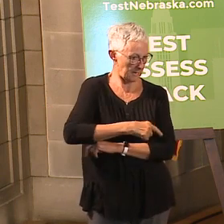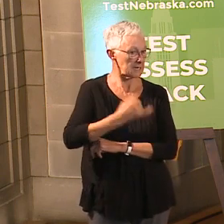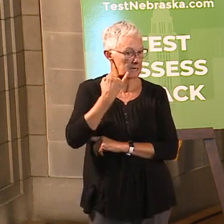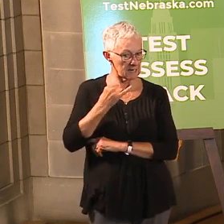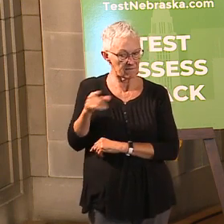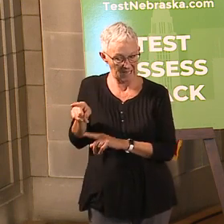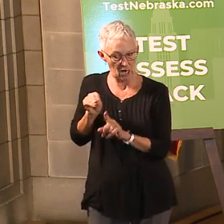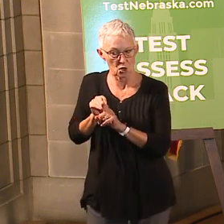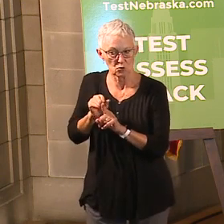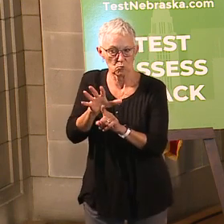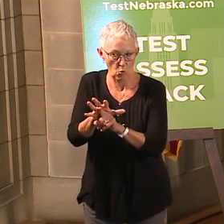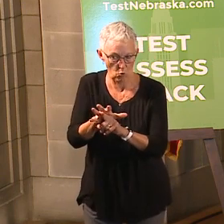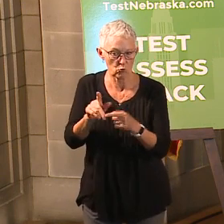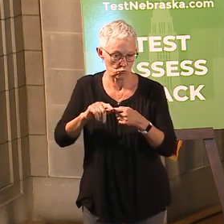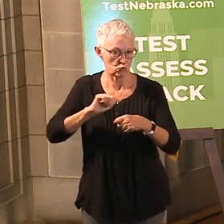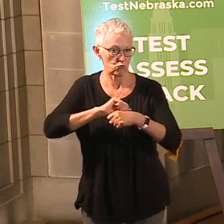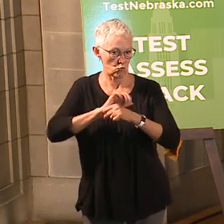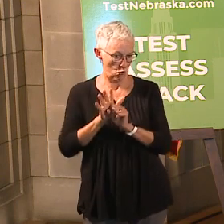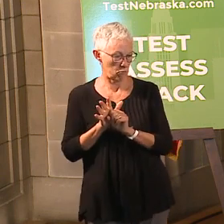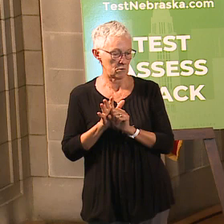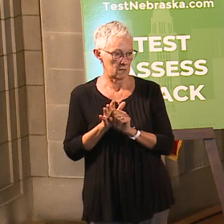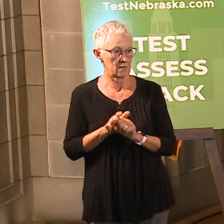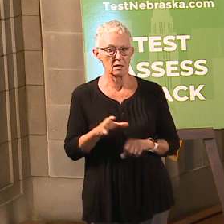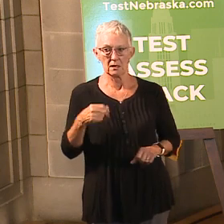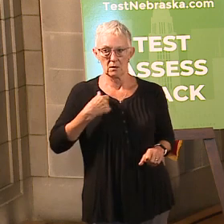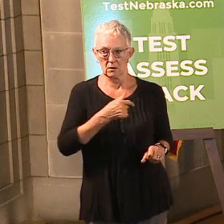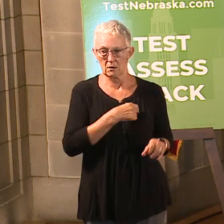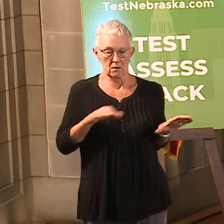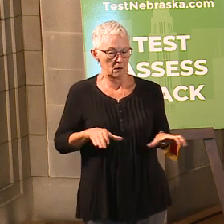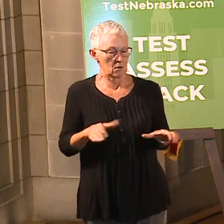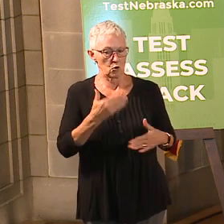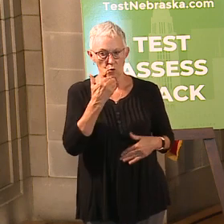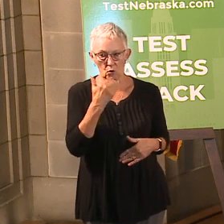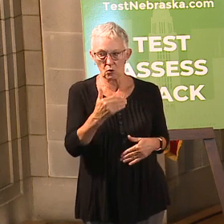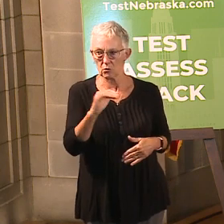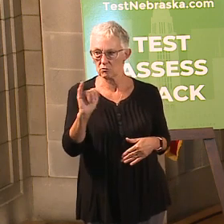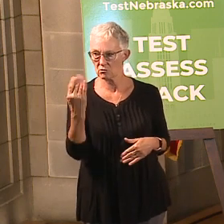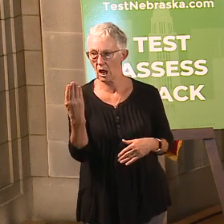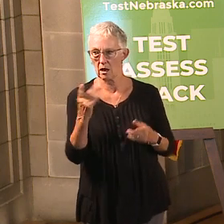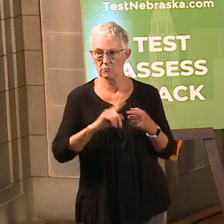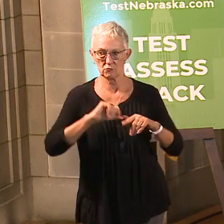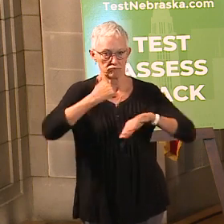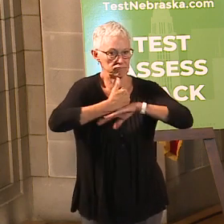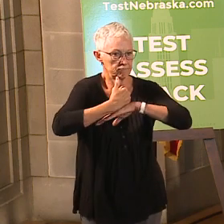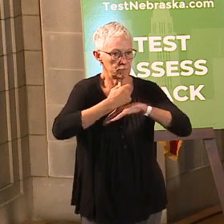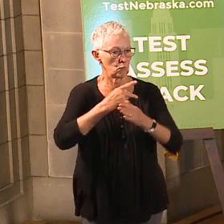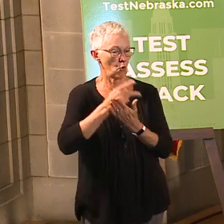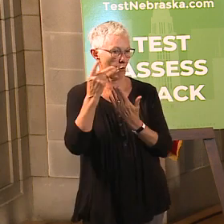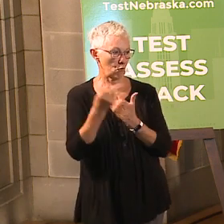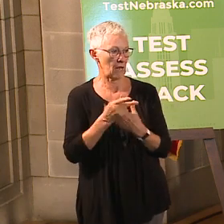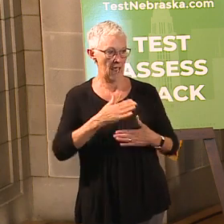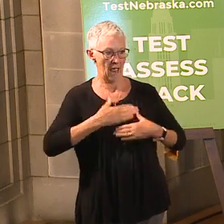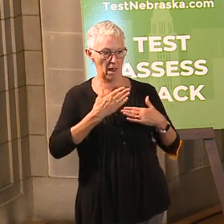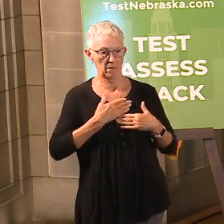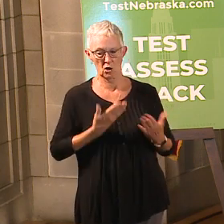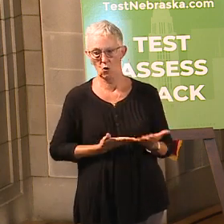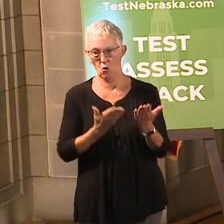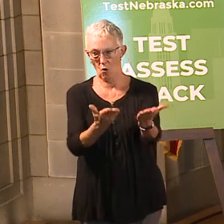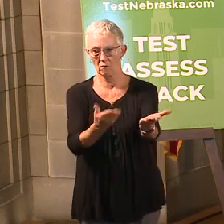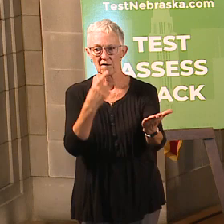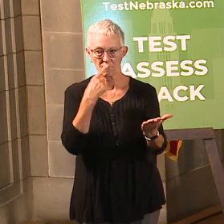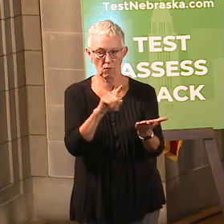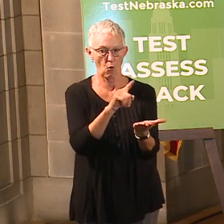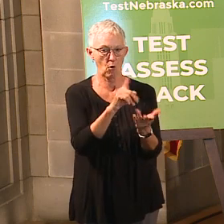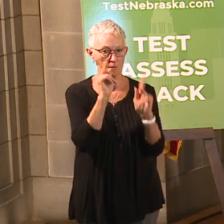placed within 24 hours. Z. Winfrey has done a great job getting this program up and running, and we are happy to offer this to our school staff.